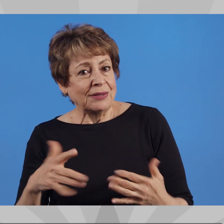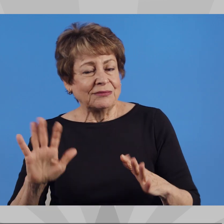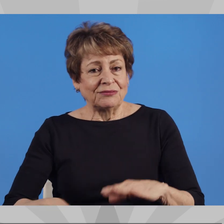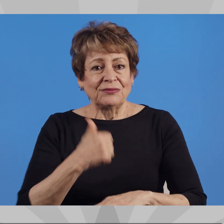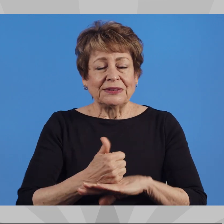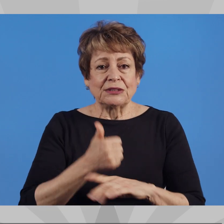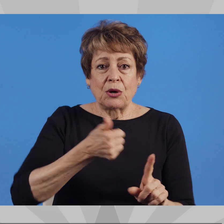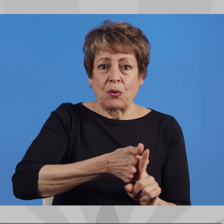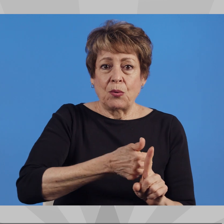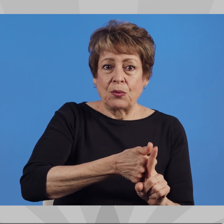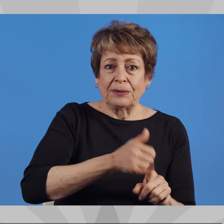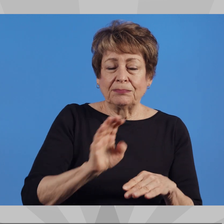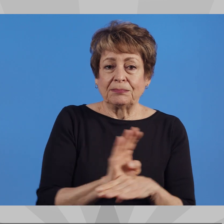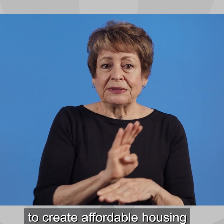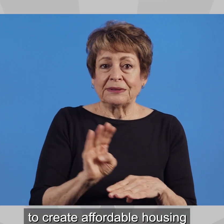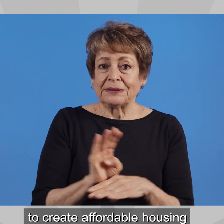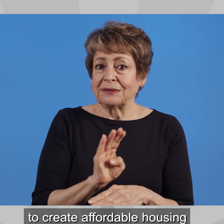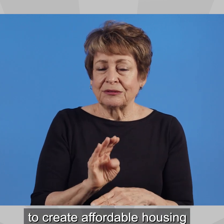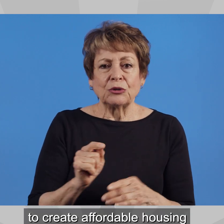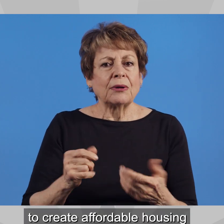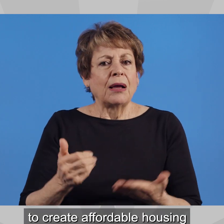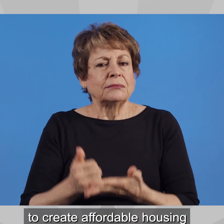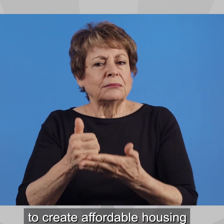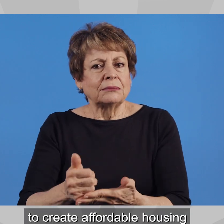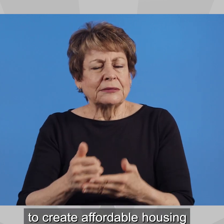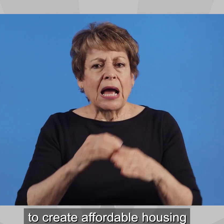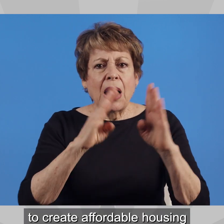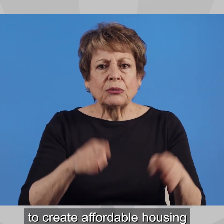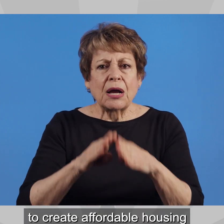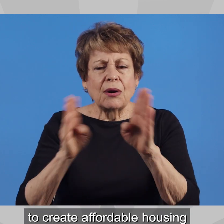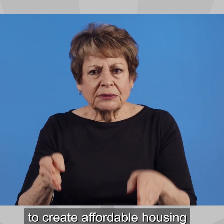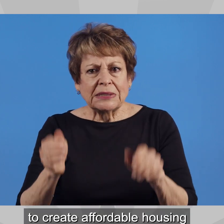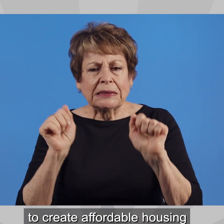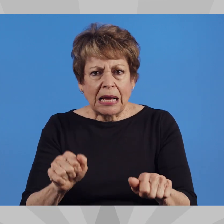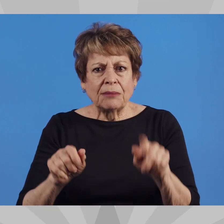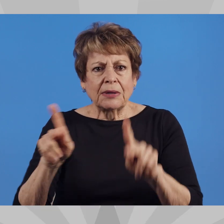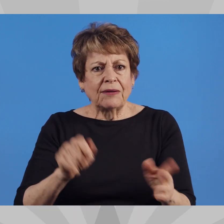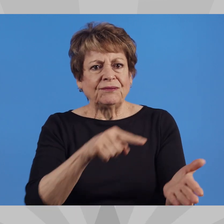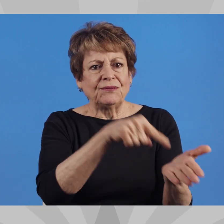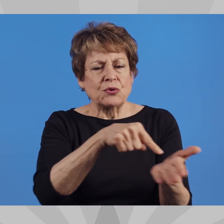Now he has founded his own business to create affordable housing units for our community.